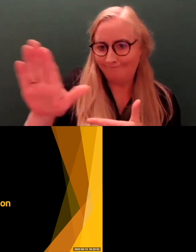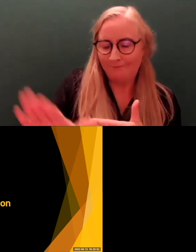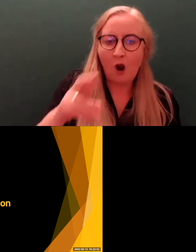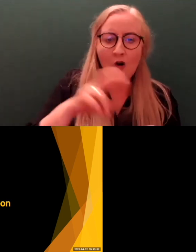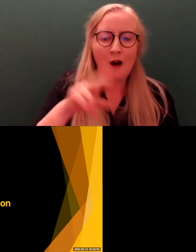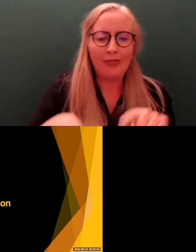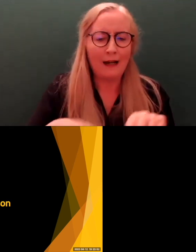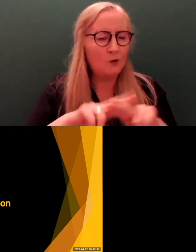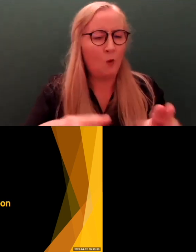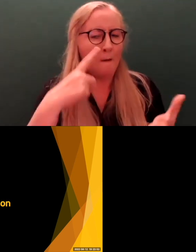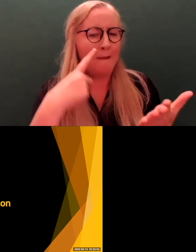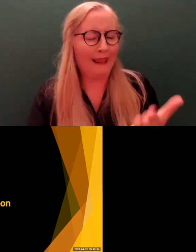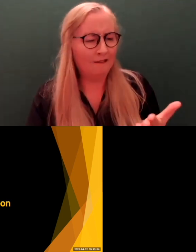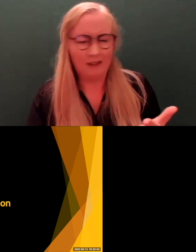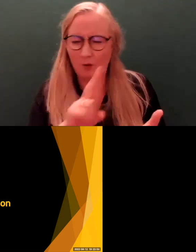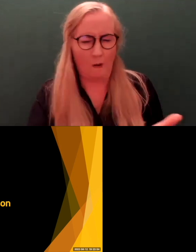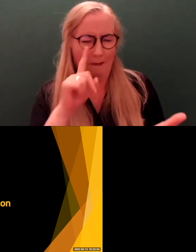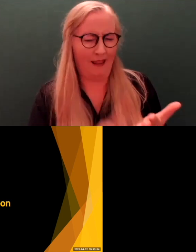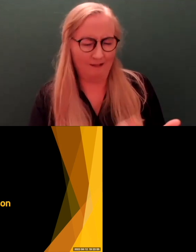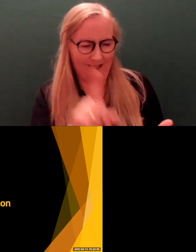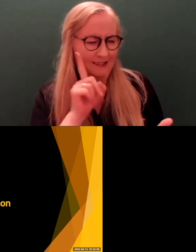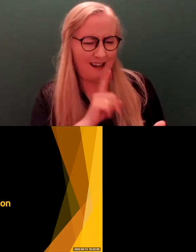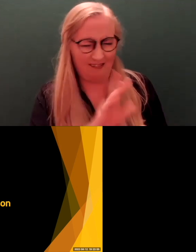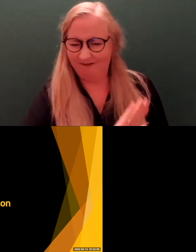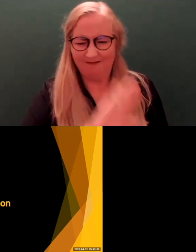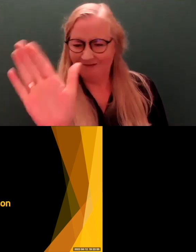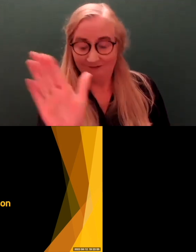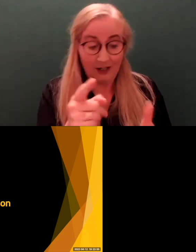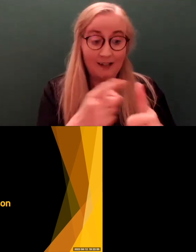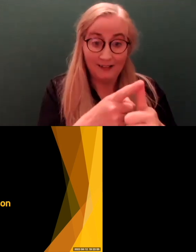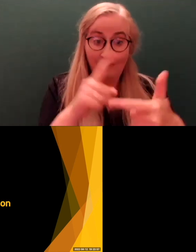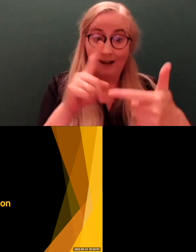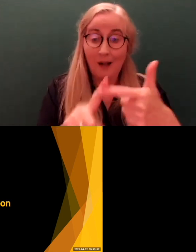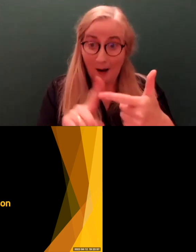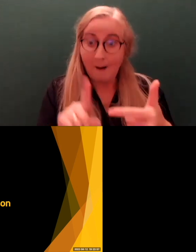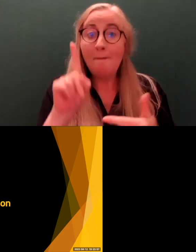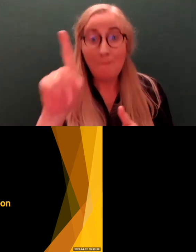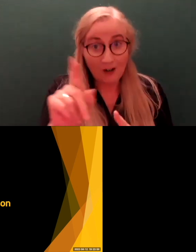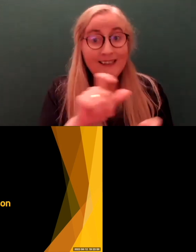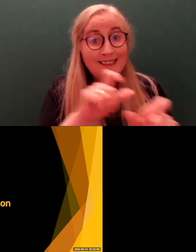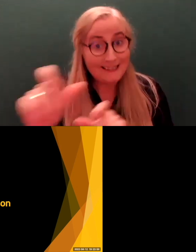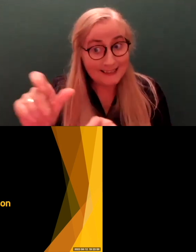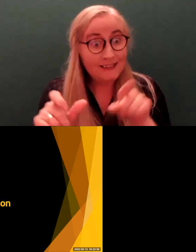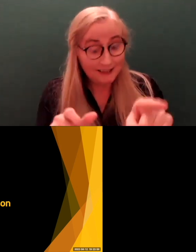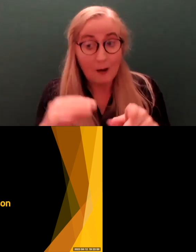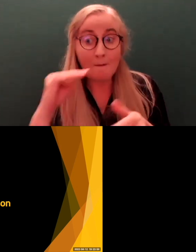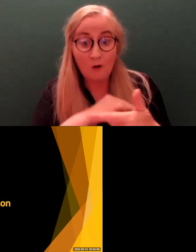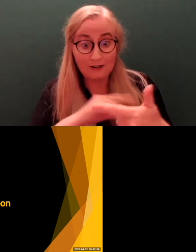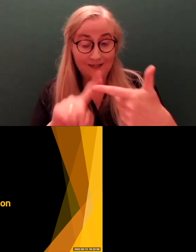The first thing, the not believing that a person was deaf. But nevertheless, it's still important. But yeah,